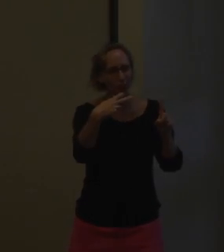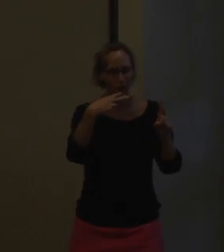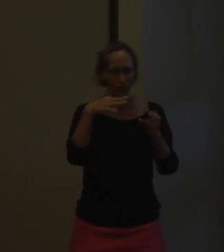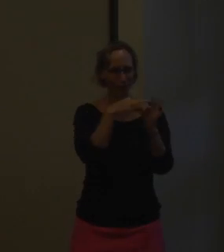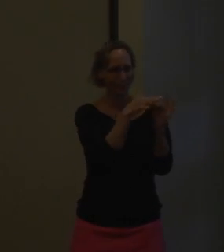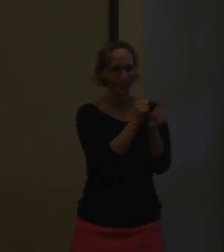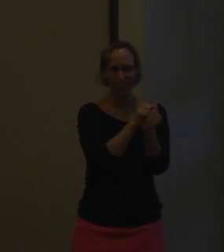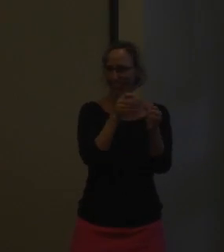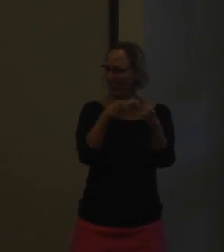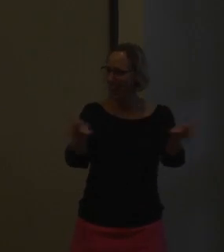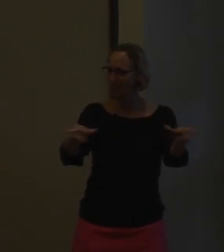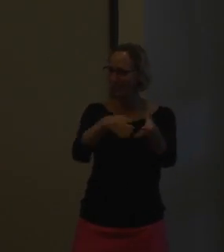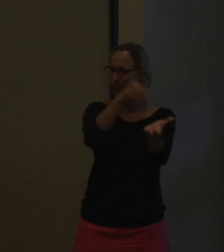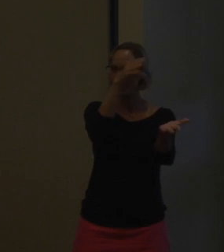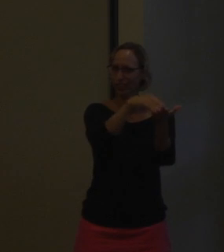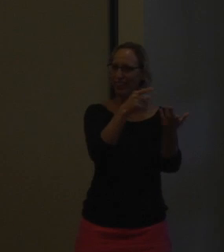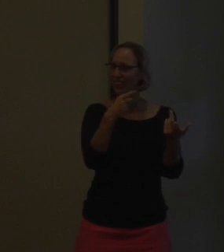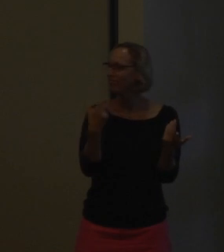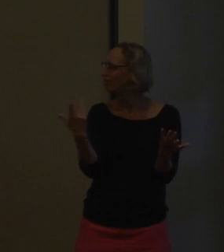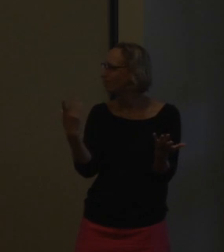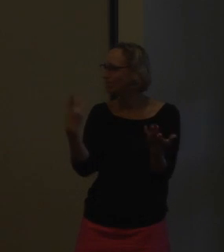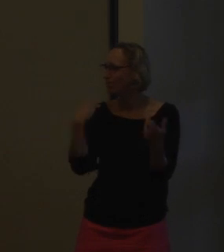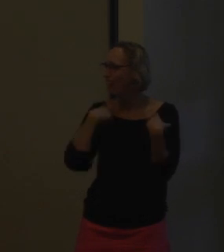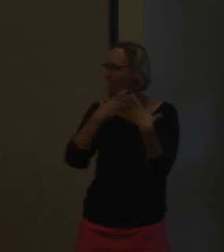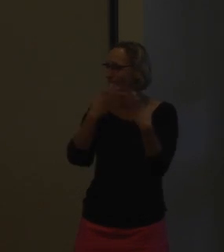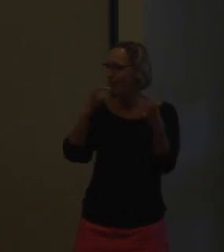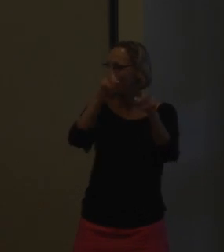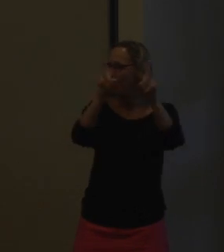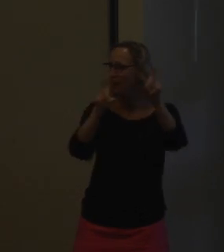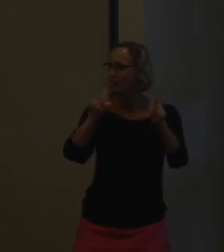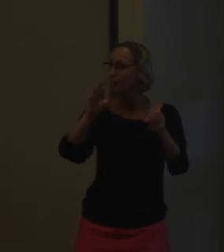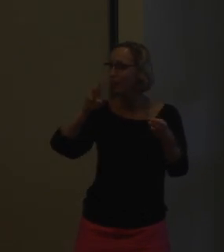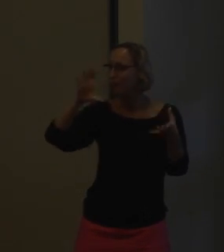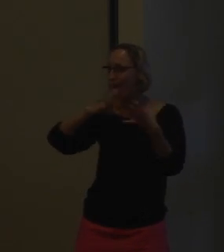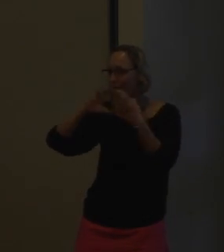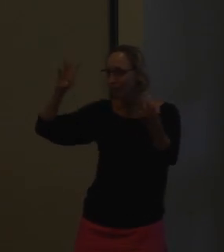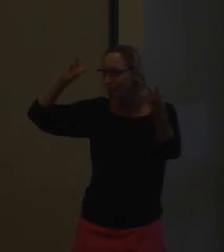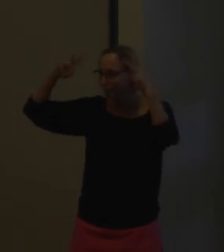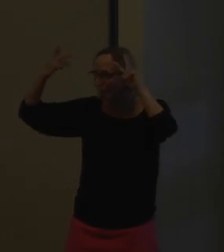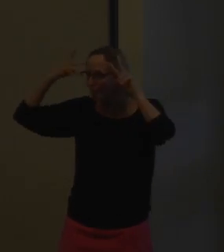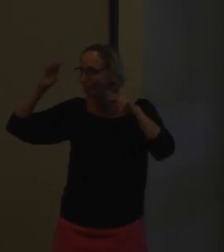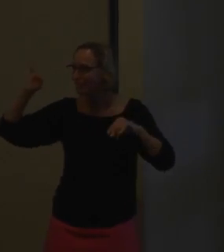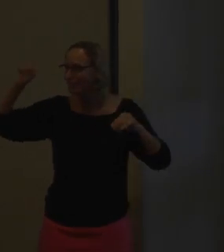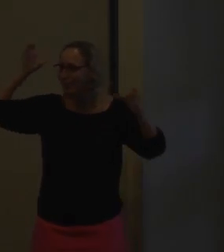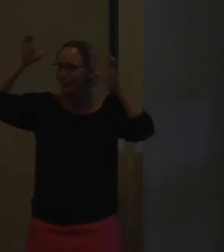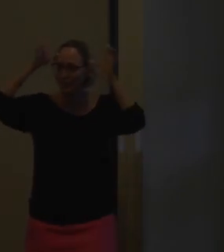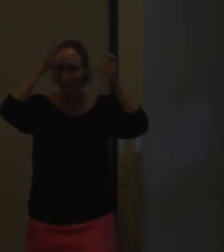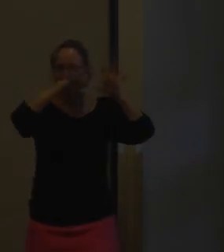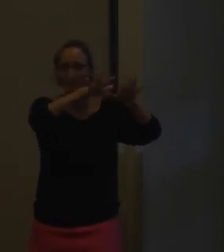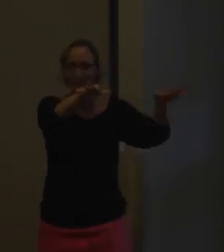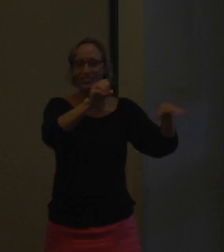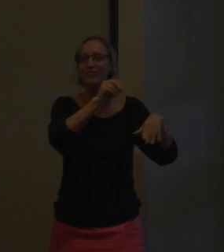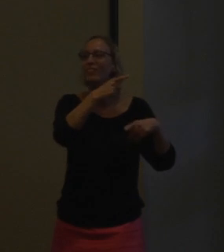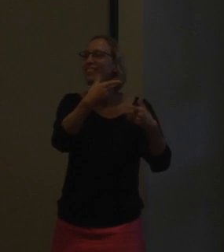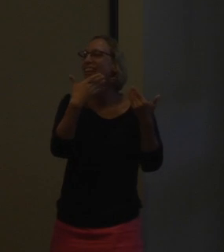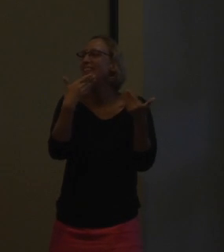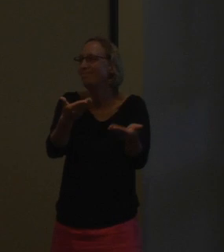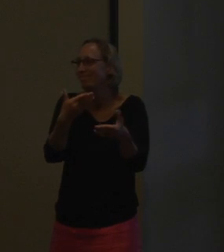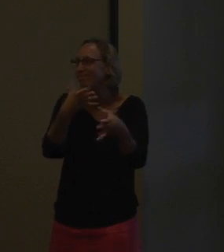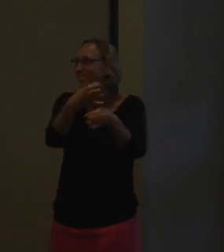or views in regards to language and the learning. There's a bunch of questions and a lot of misconceptions. So